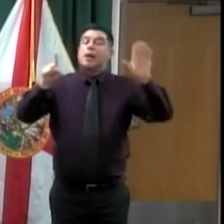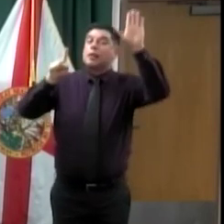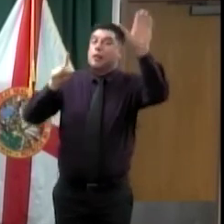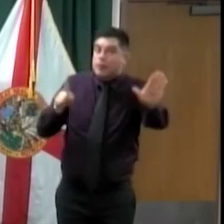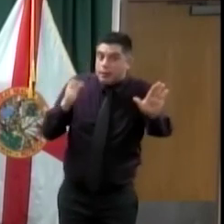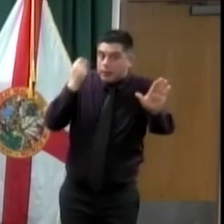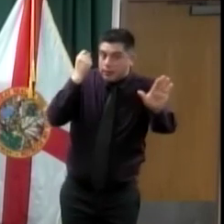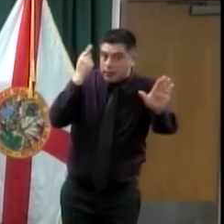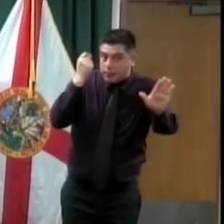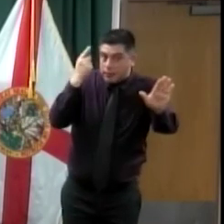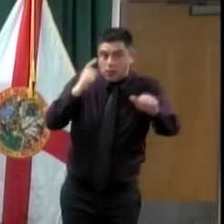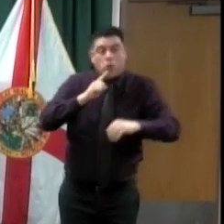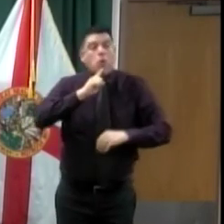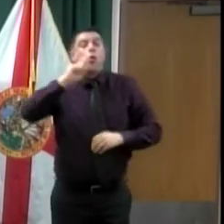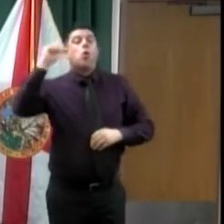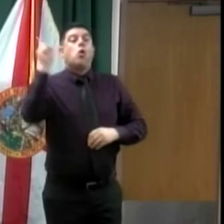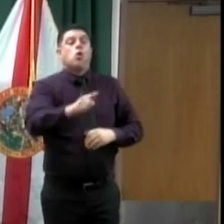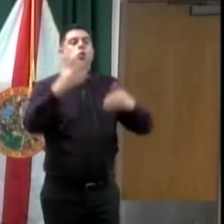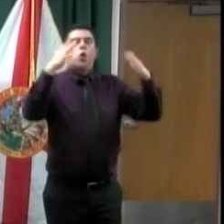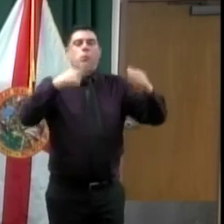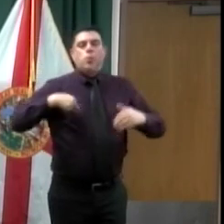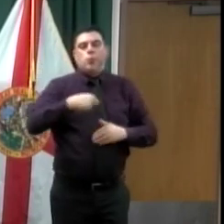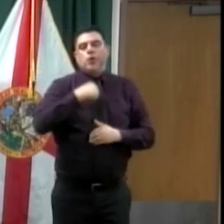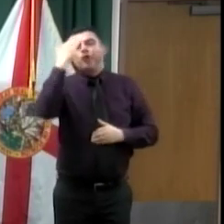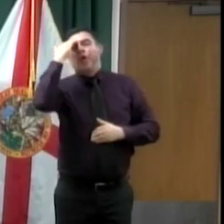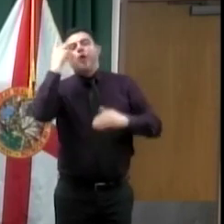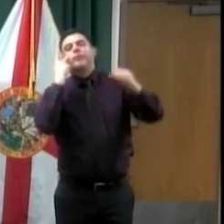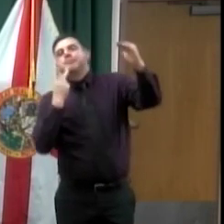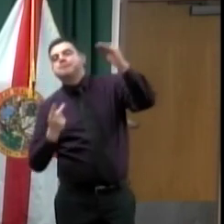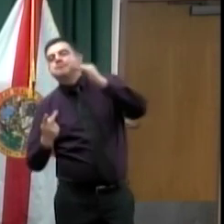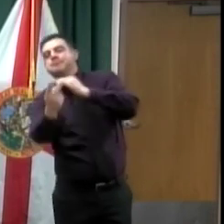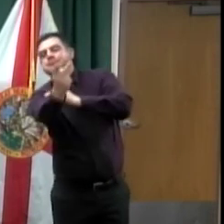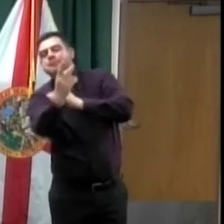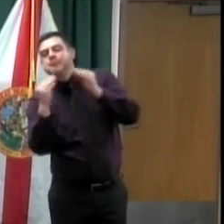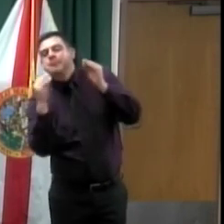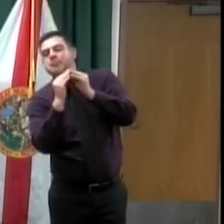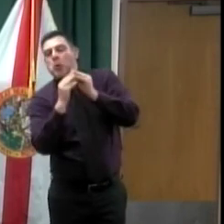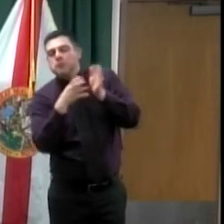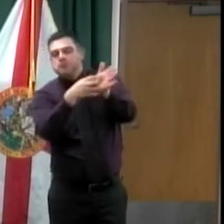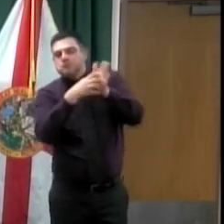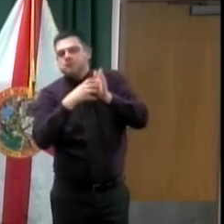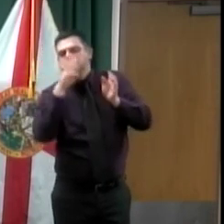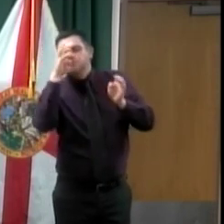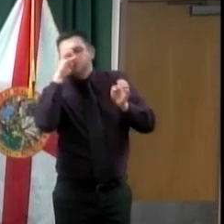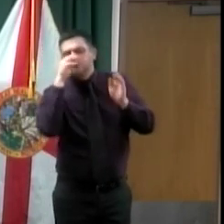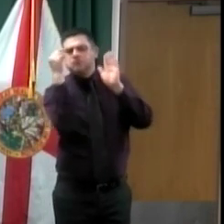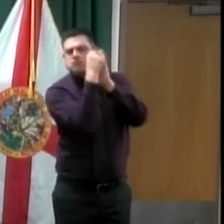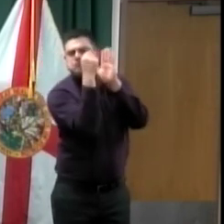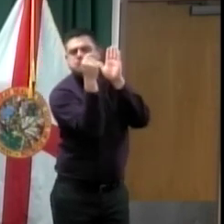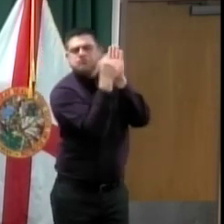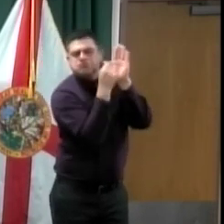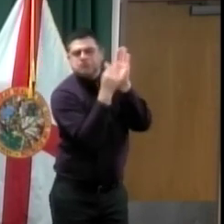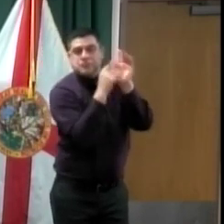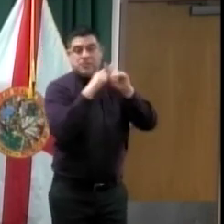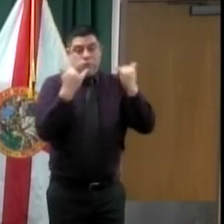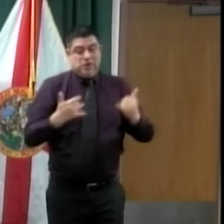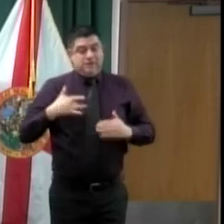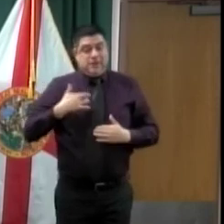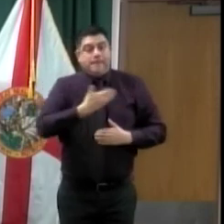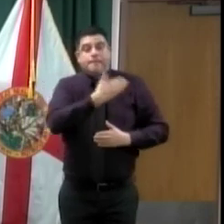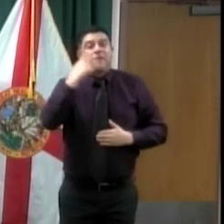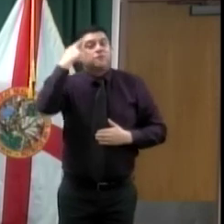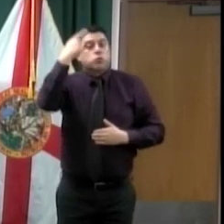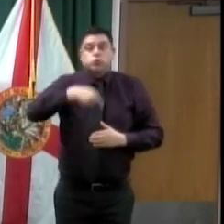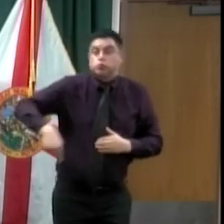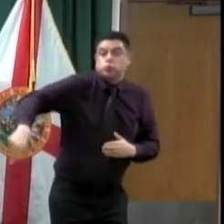more strict and we're actually pushing what we believe is healthier for our community. By mandating that